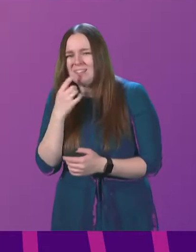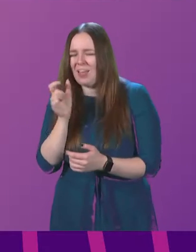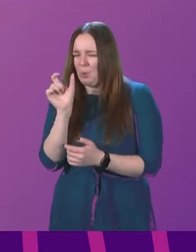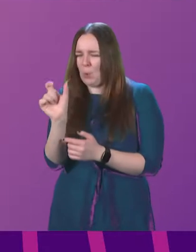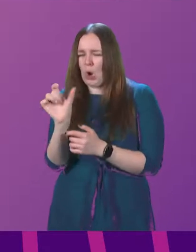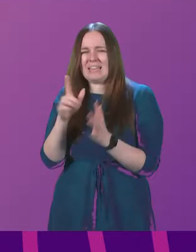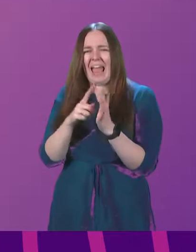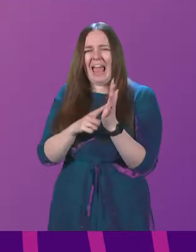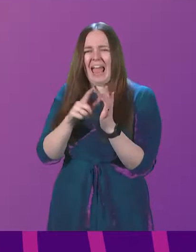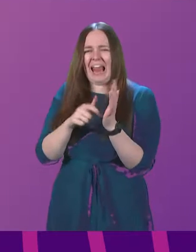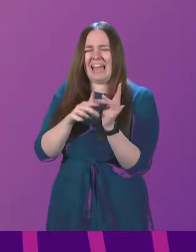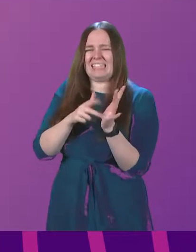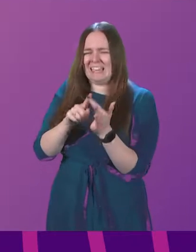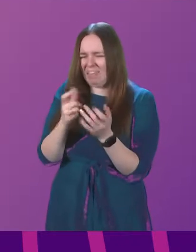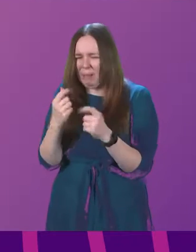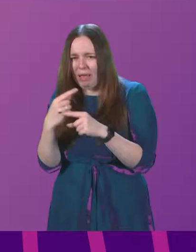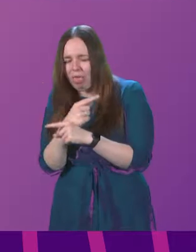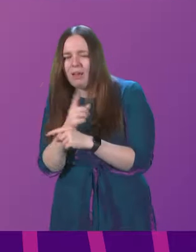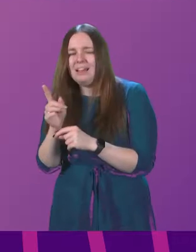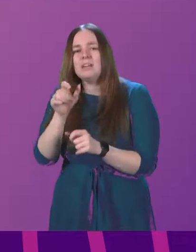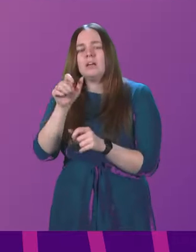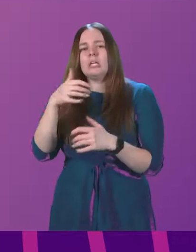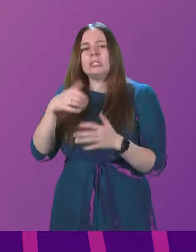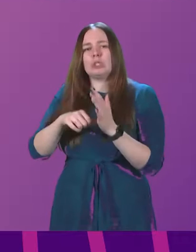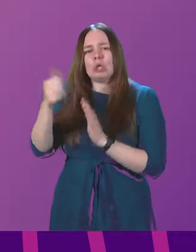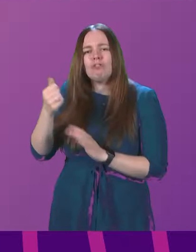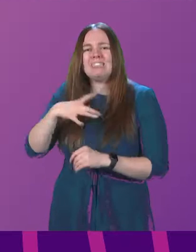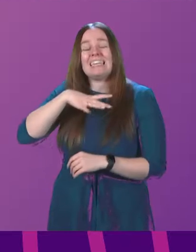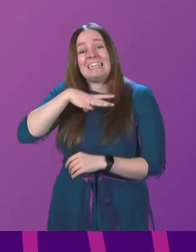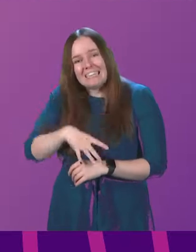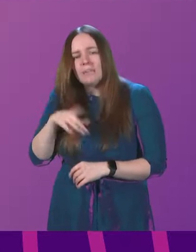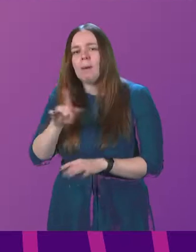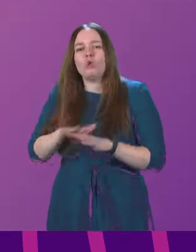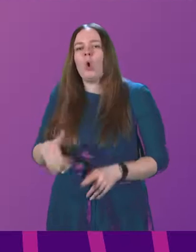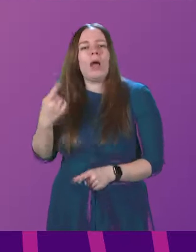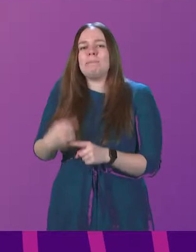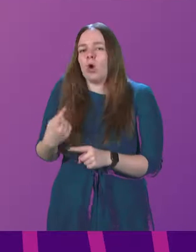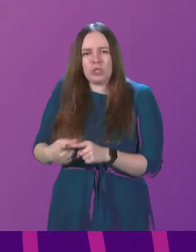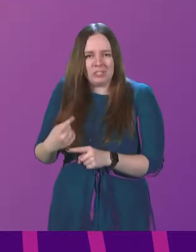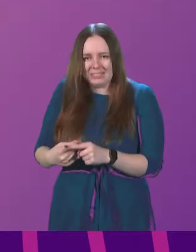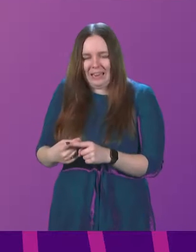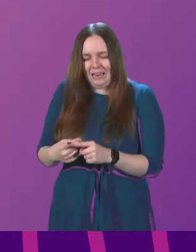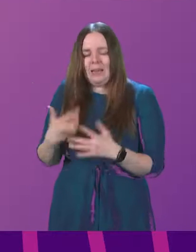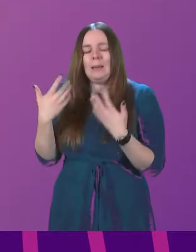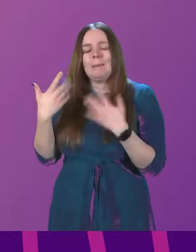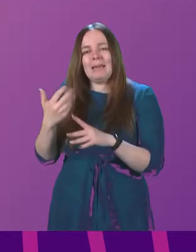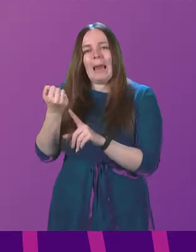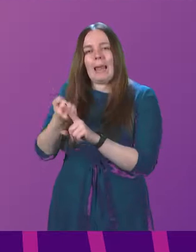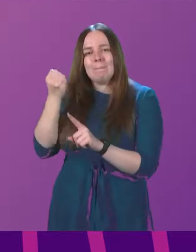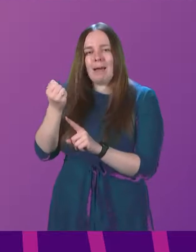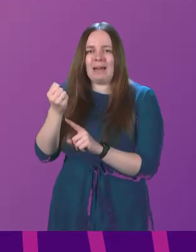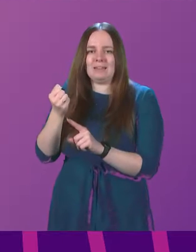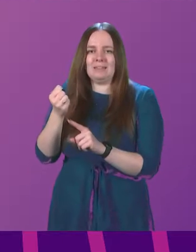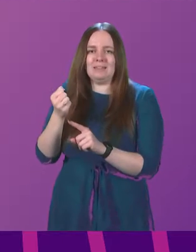misleading. are those surgeries which are needed, but aren't urgent or emergency. There's been an impact on elective